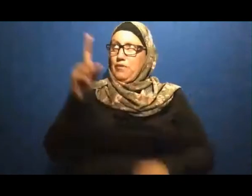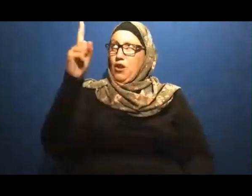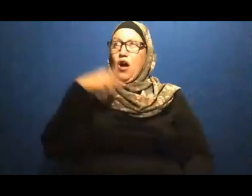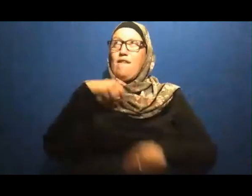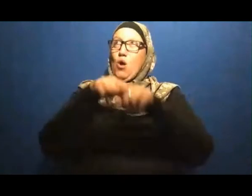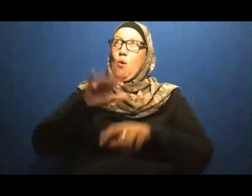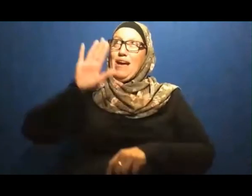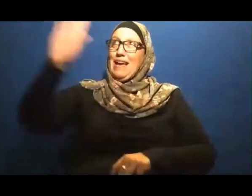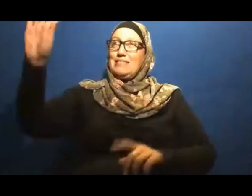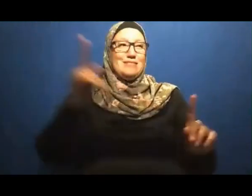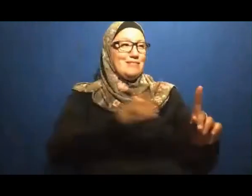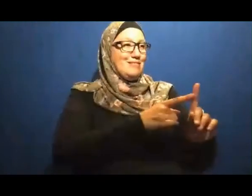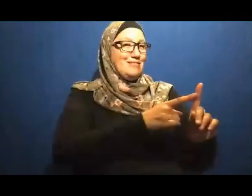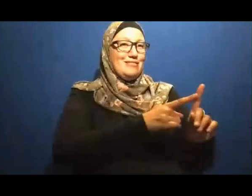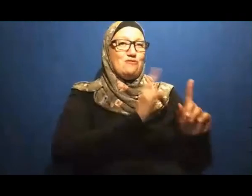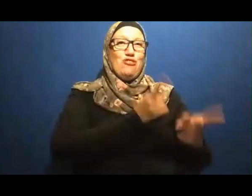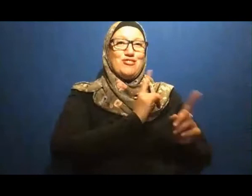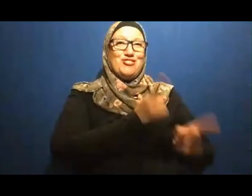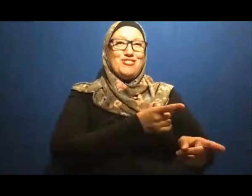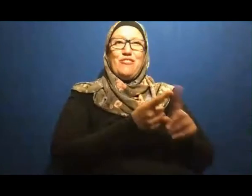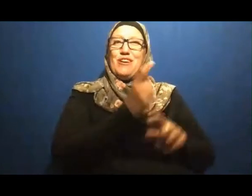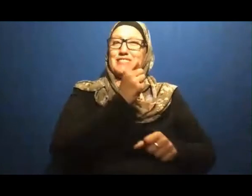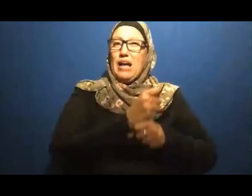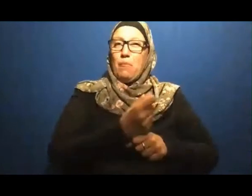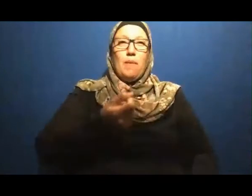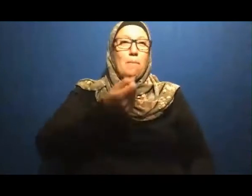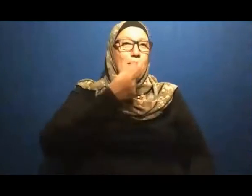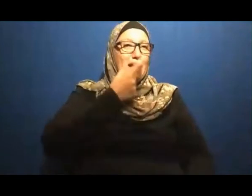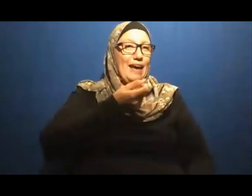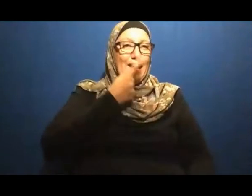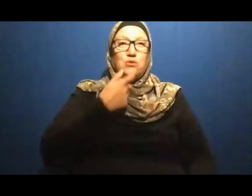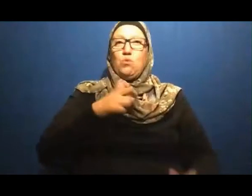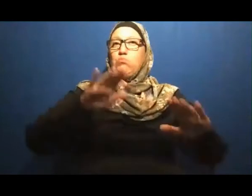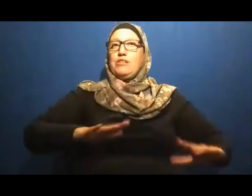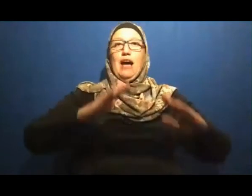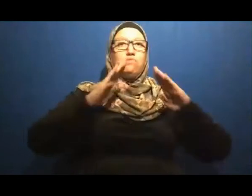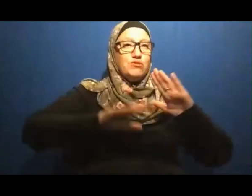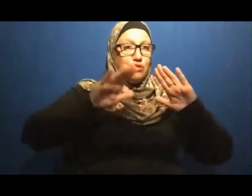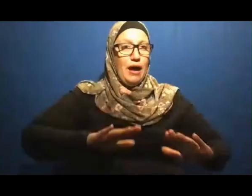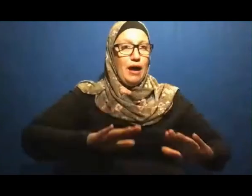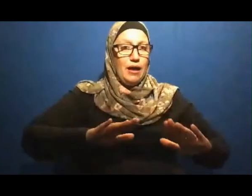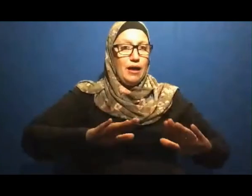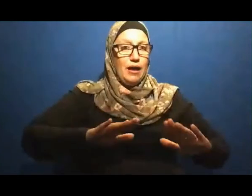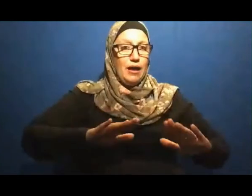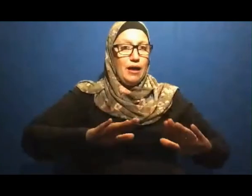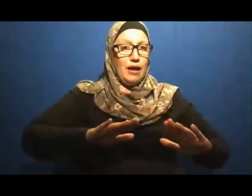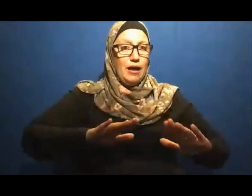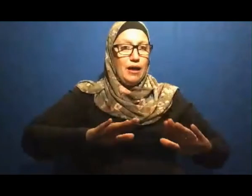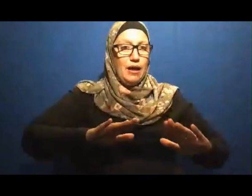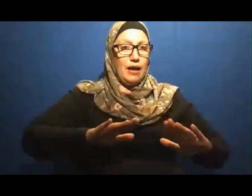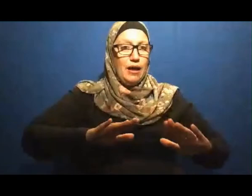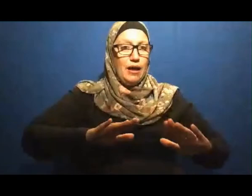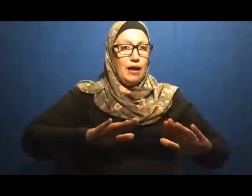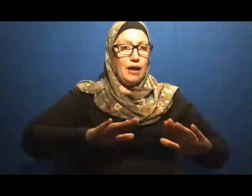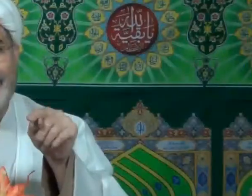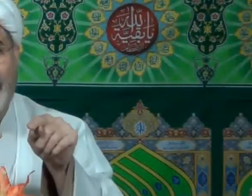the Medication For example In this situation While I take The medication I trust in God And I know That it is God